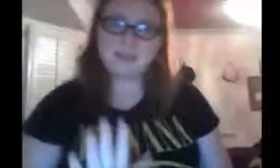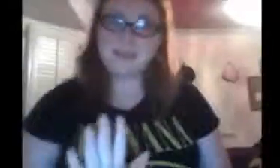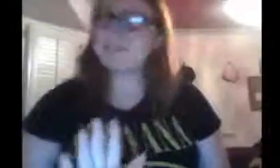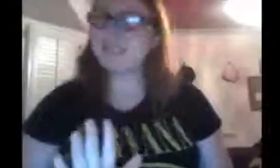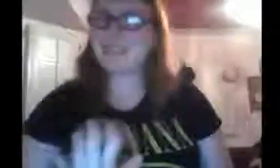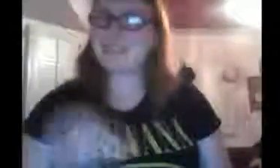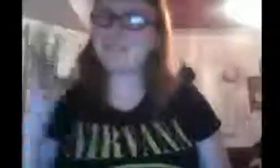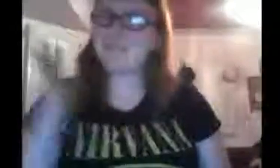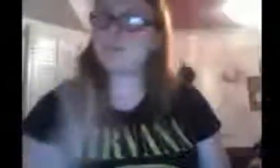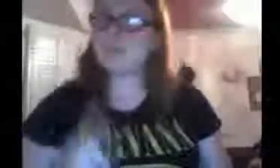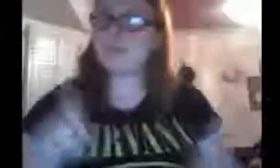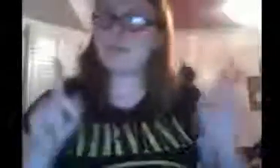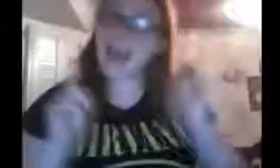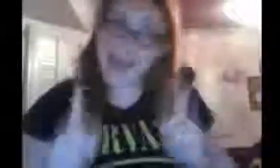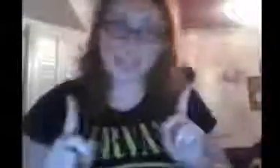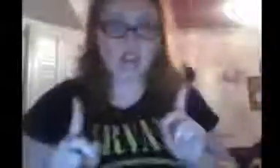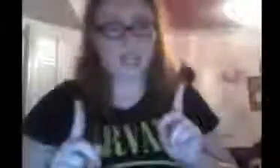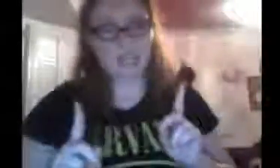Number six. iCarly.